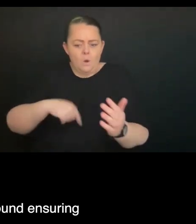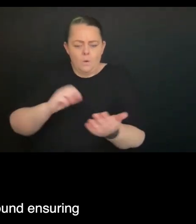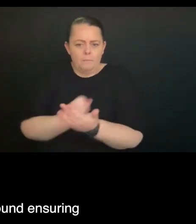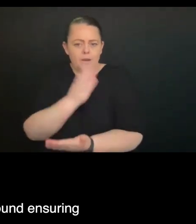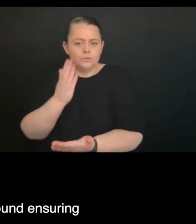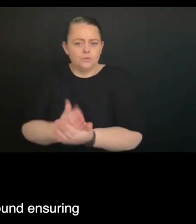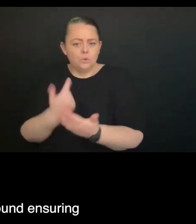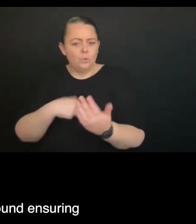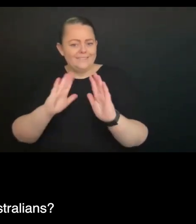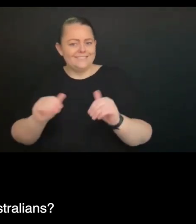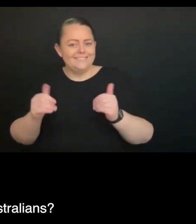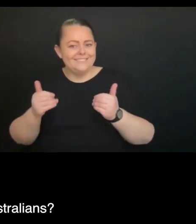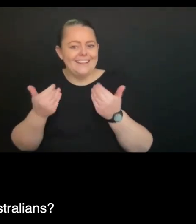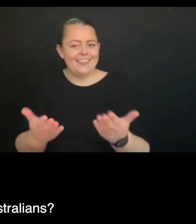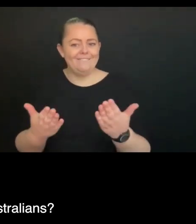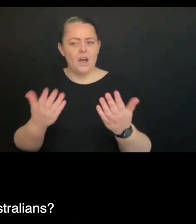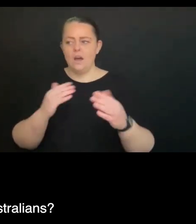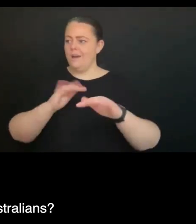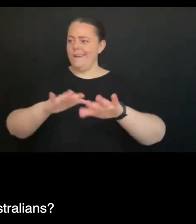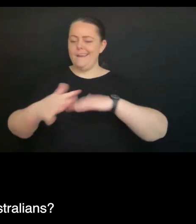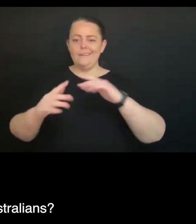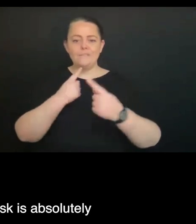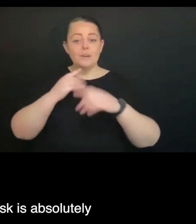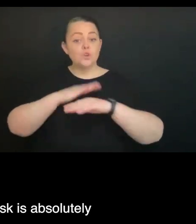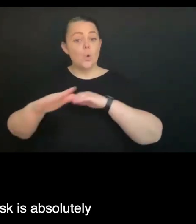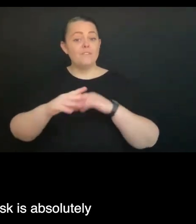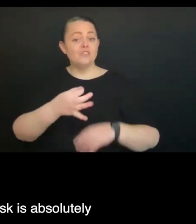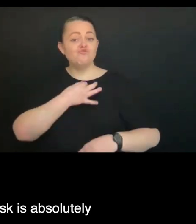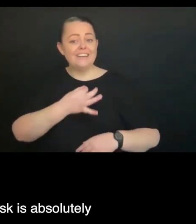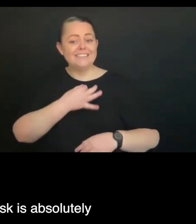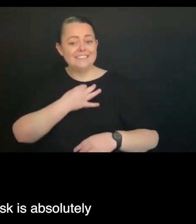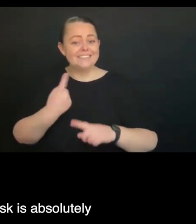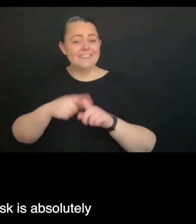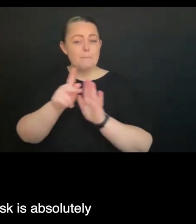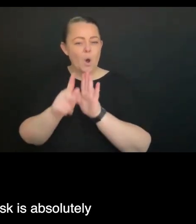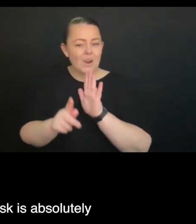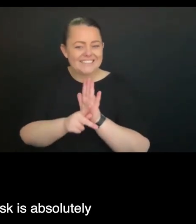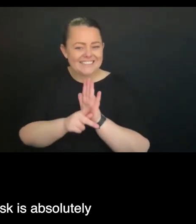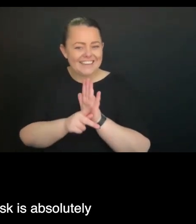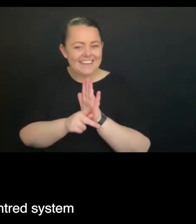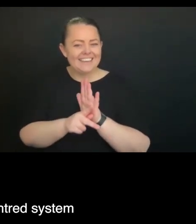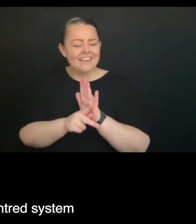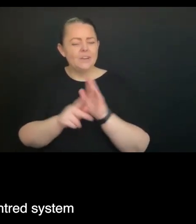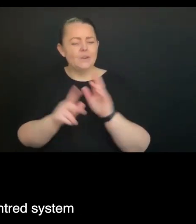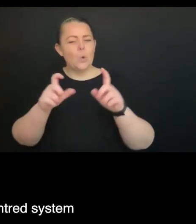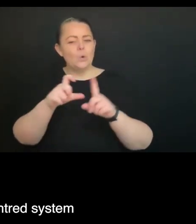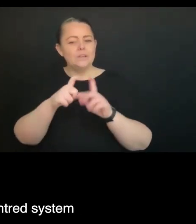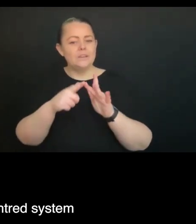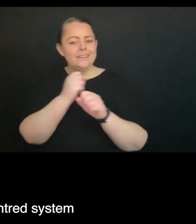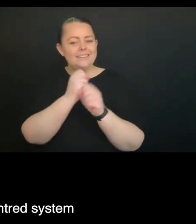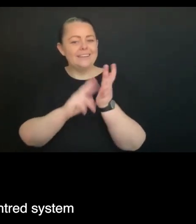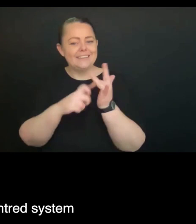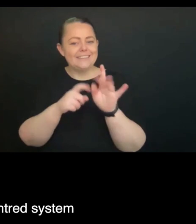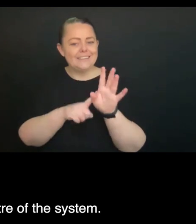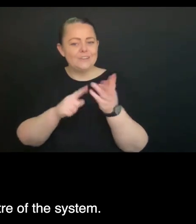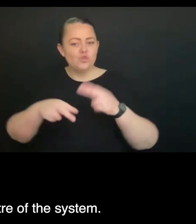intent around ensuring dignity of risk for older Australians? Absolutely. So to me, dignity of risk is absolutely critical to having a person